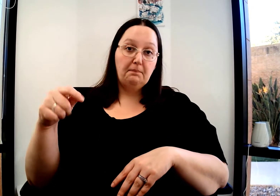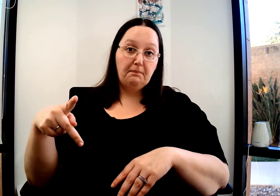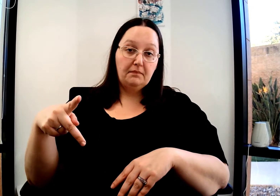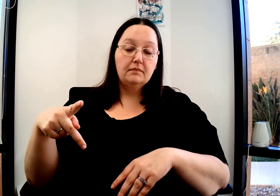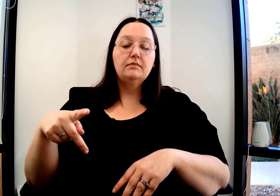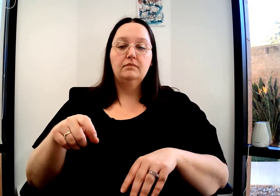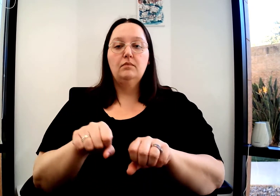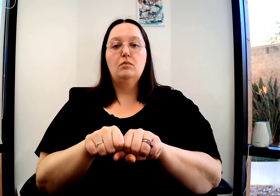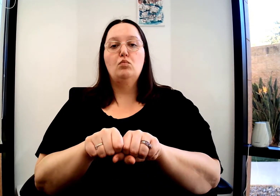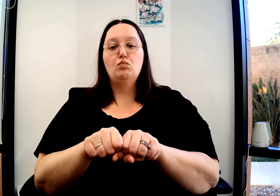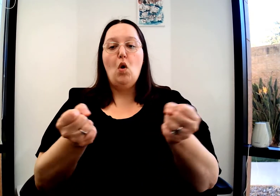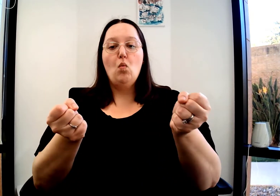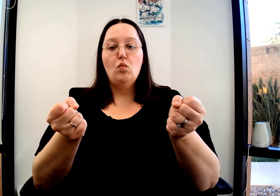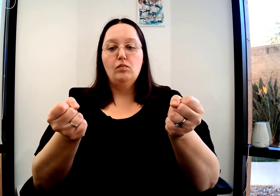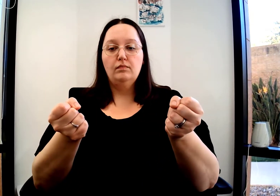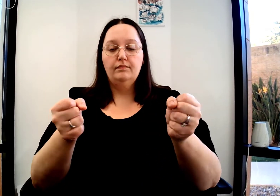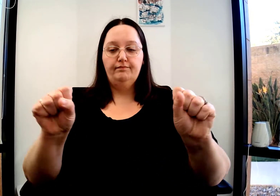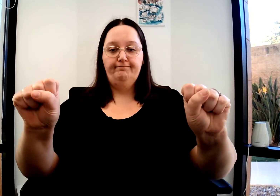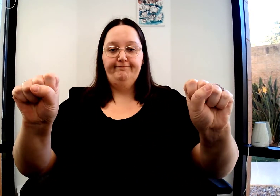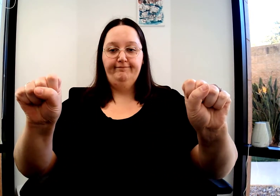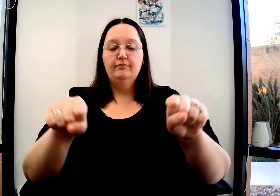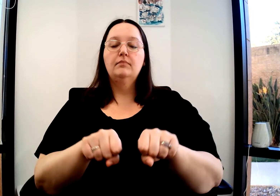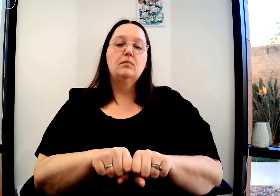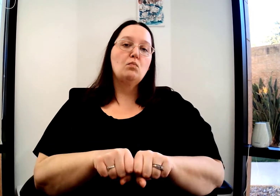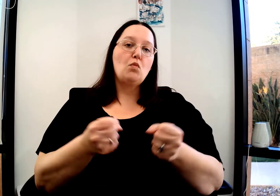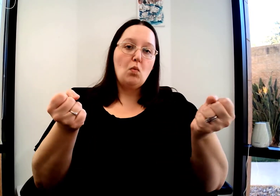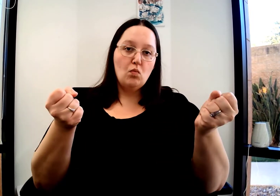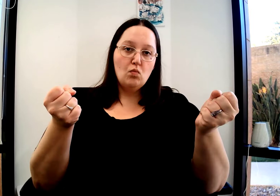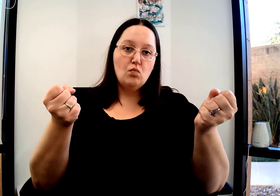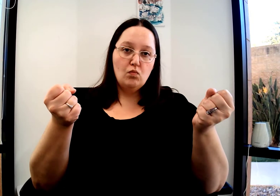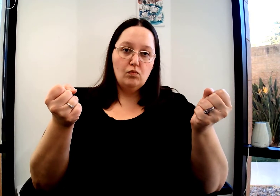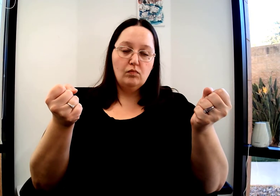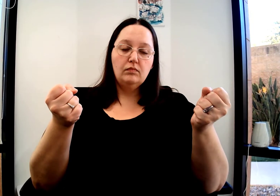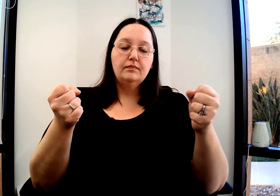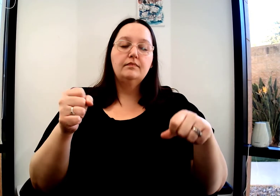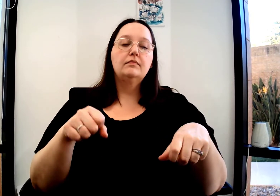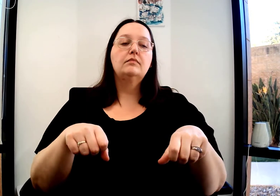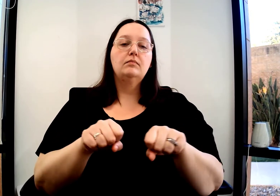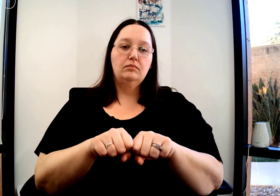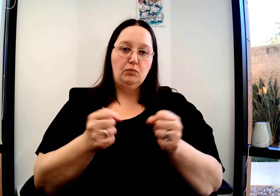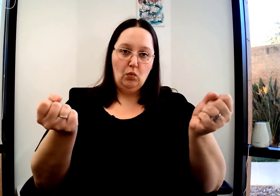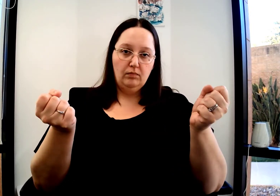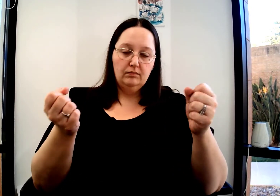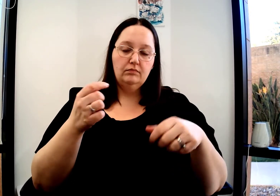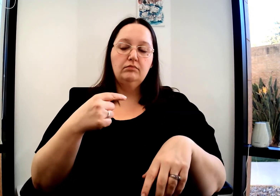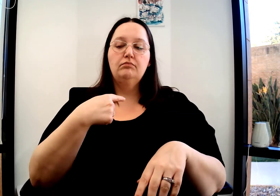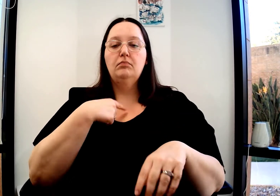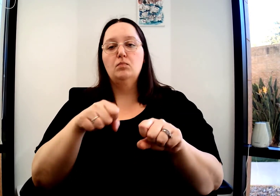Generally, the next sign, break or snap, is signed with two S's. Break it in half, just like you normally would. Break.